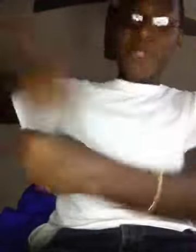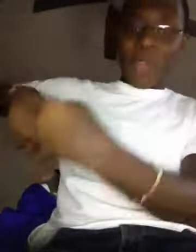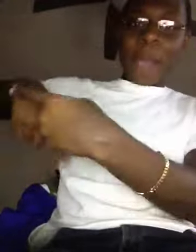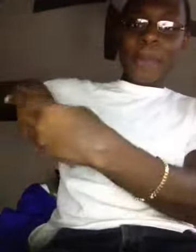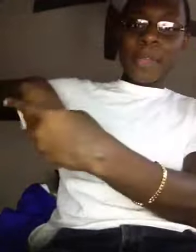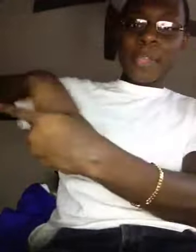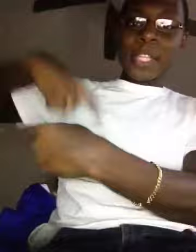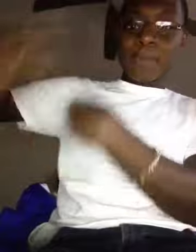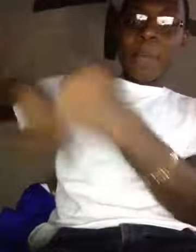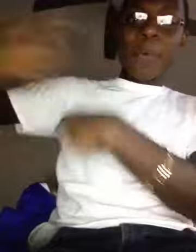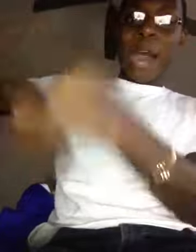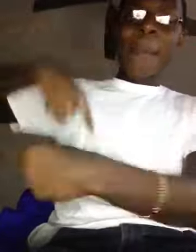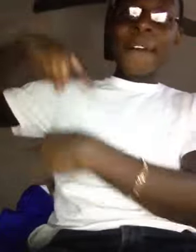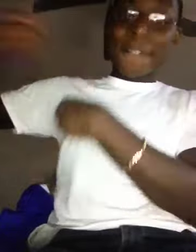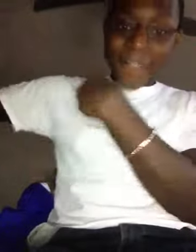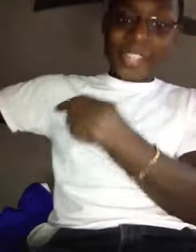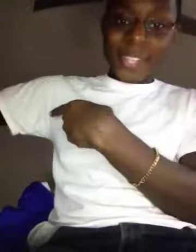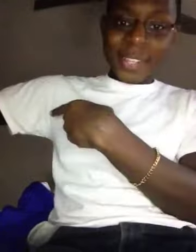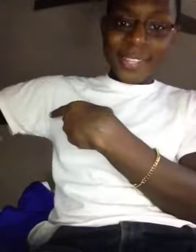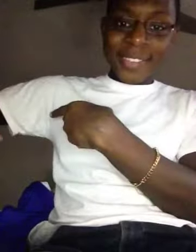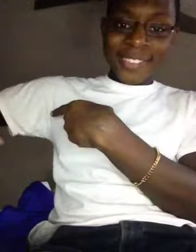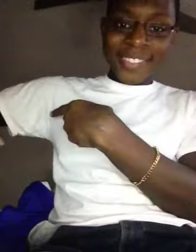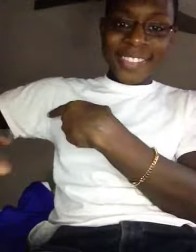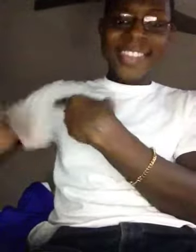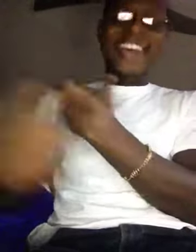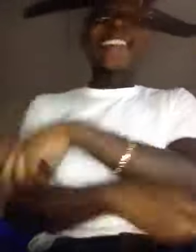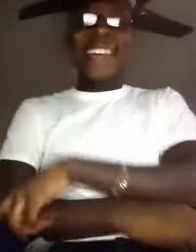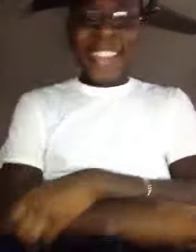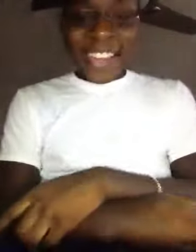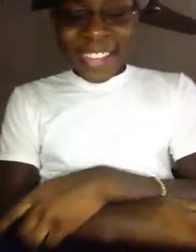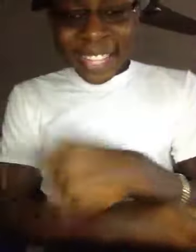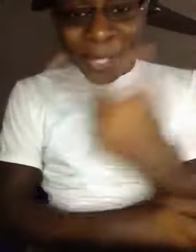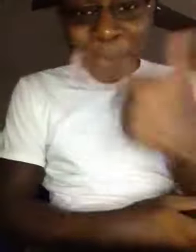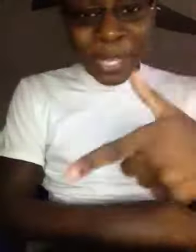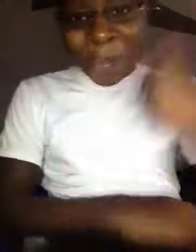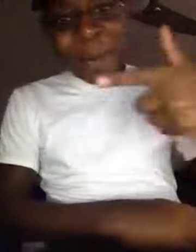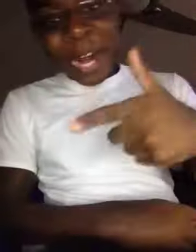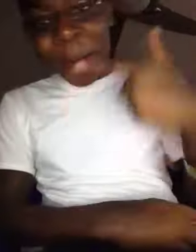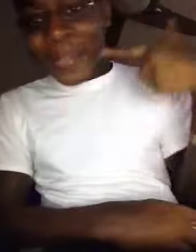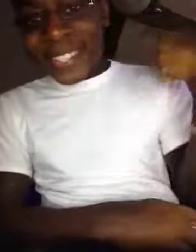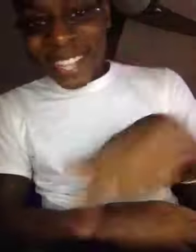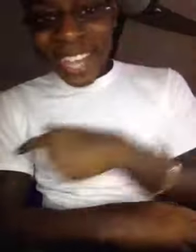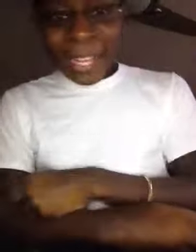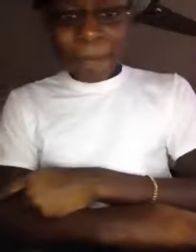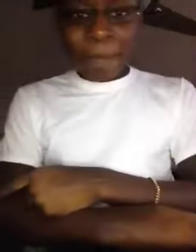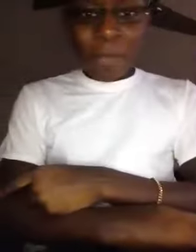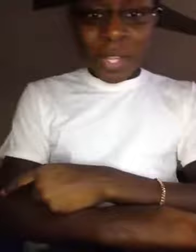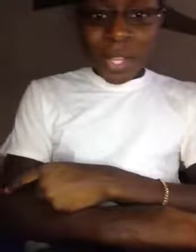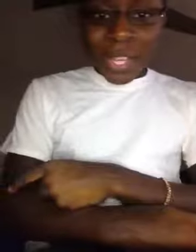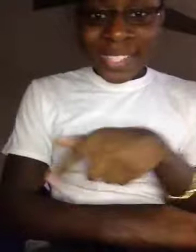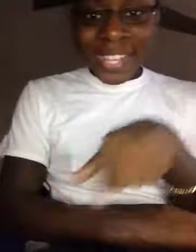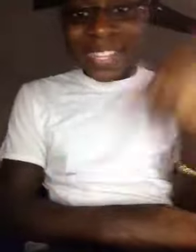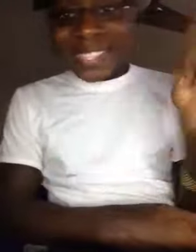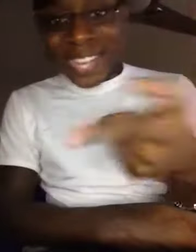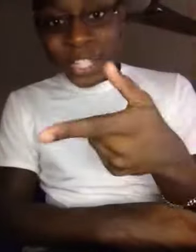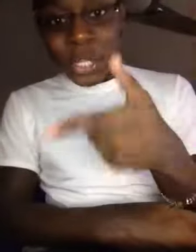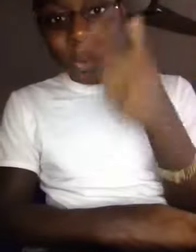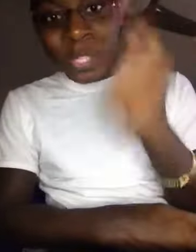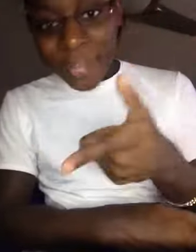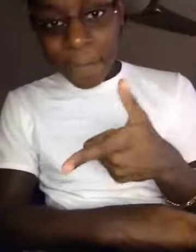rap, these people I'm affecting, did you get what I was saying, is the attention you giving